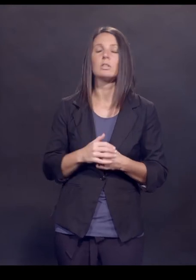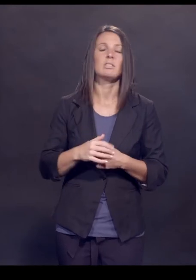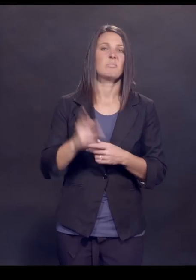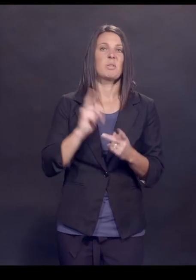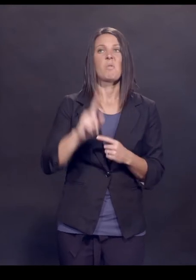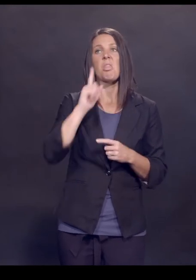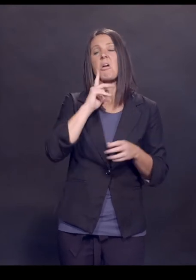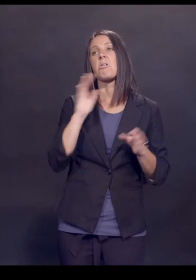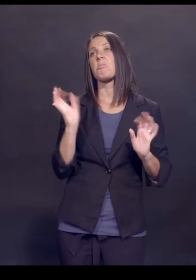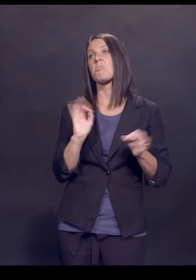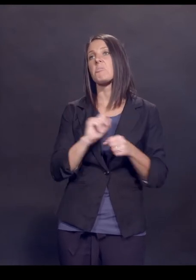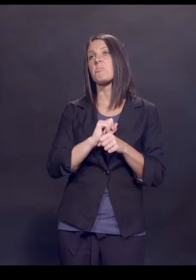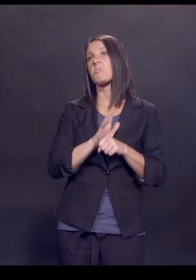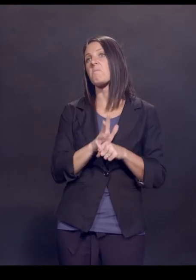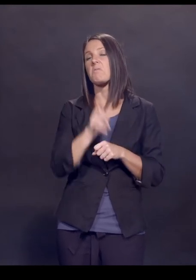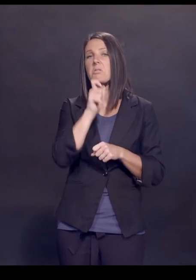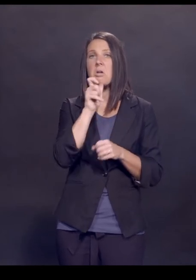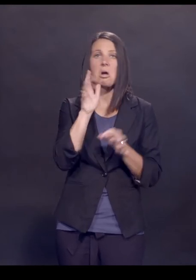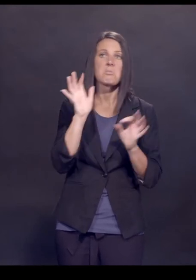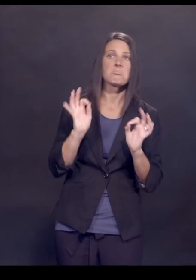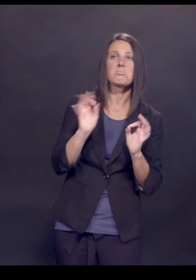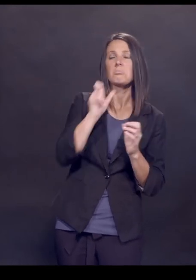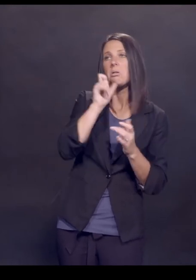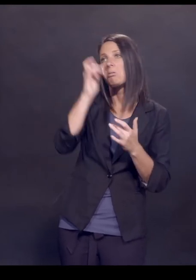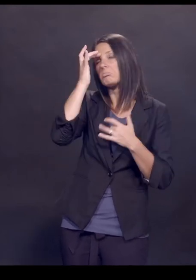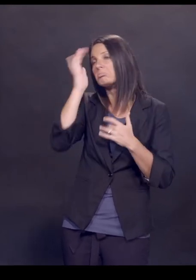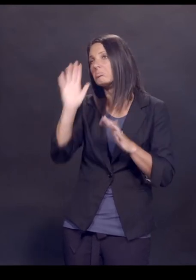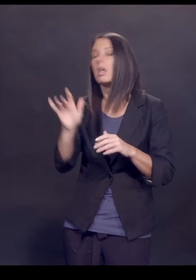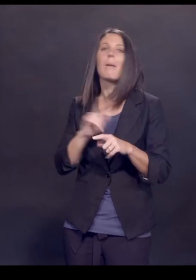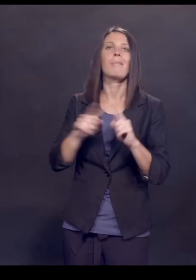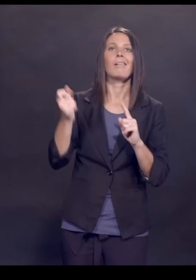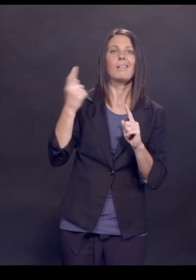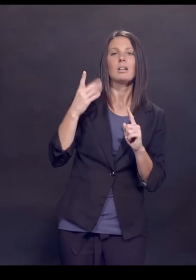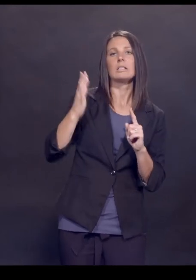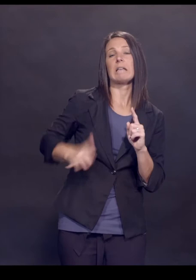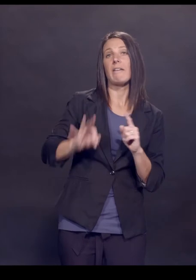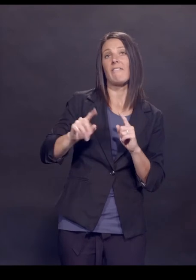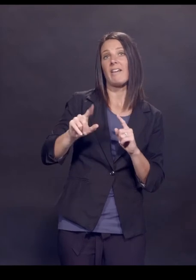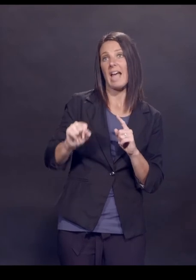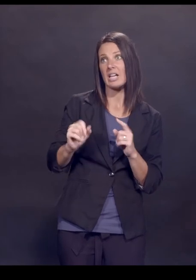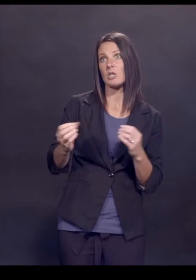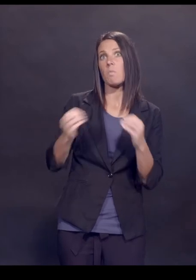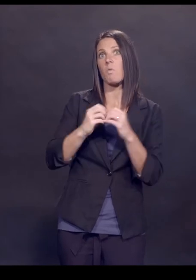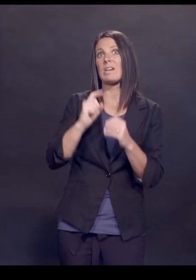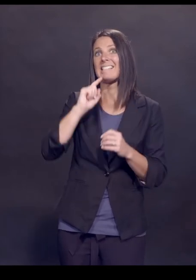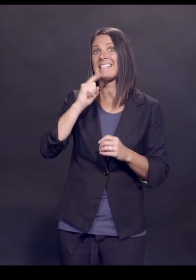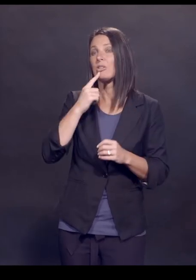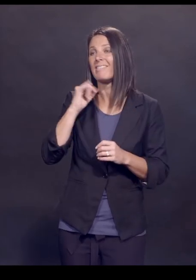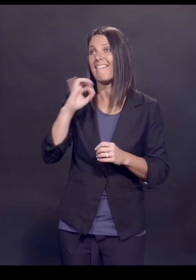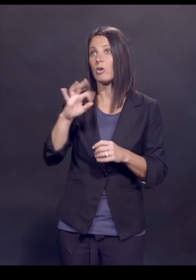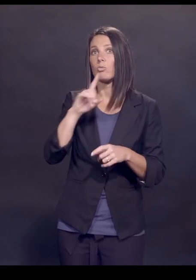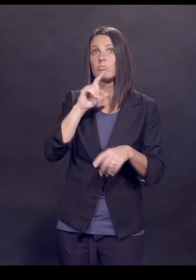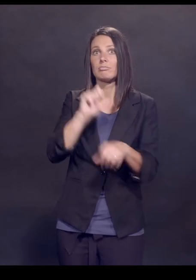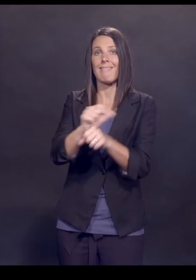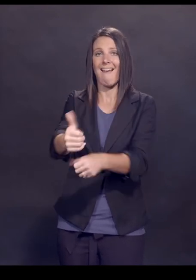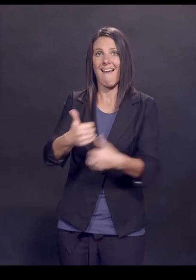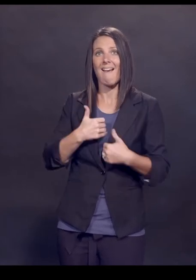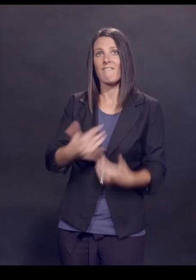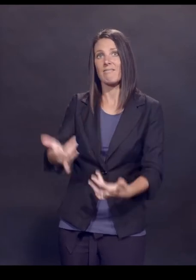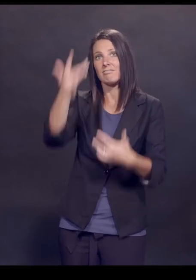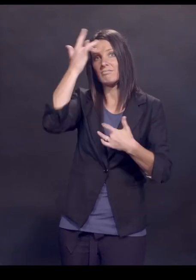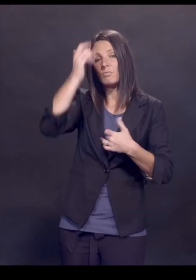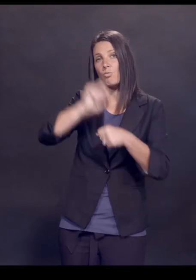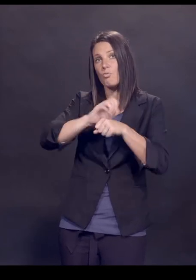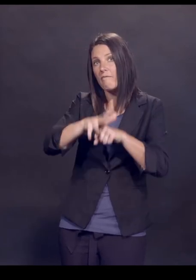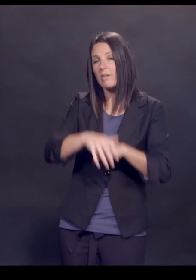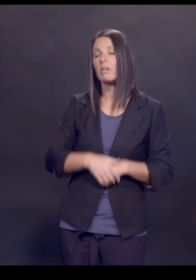-19 can be and the fact that these side effects are much more common and much more severe if you actually get COVID-19. So